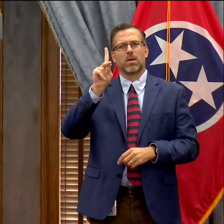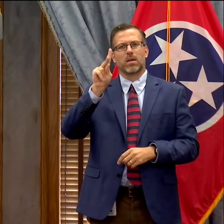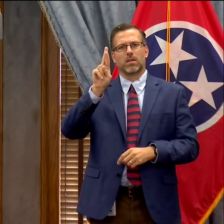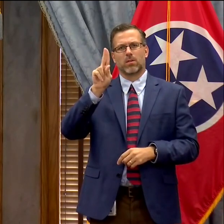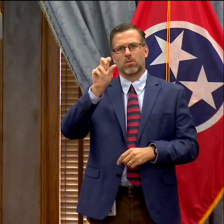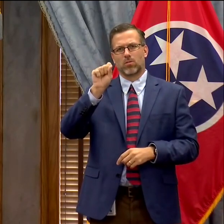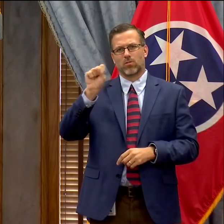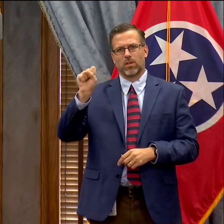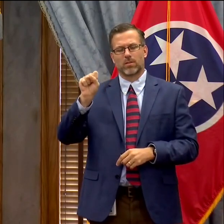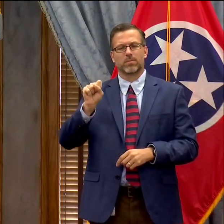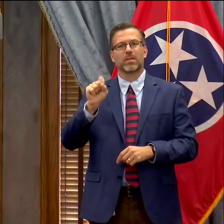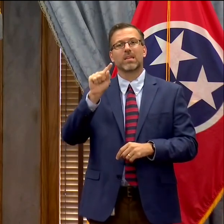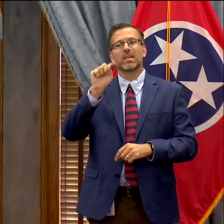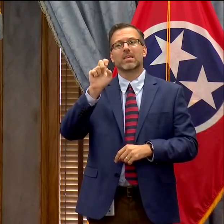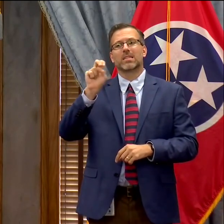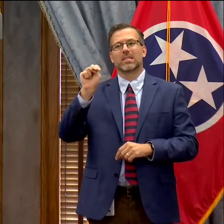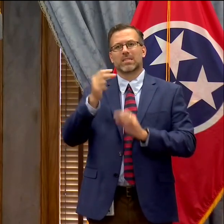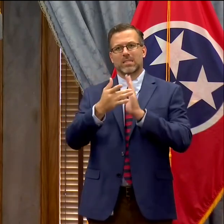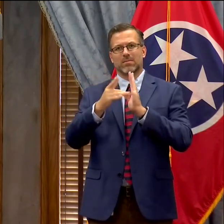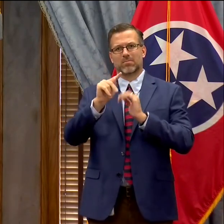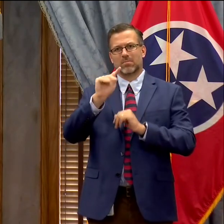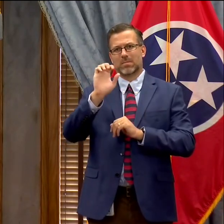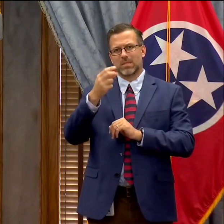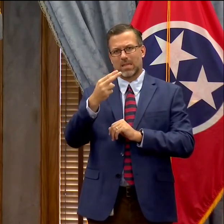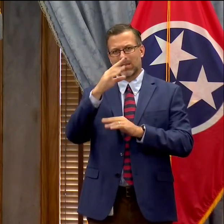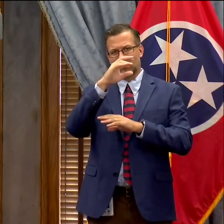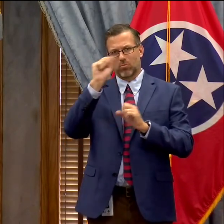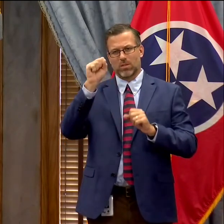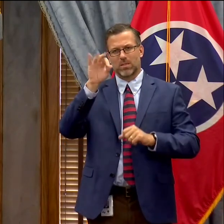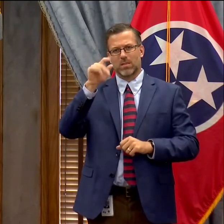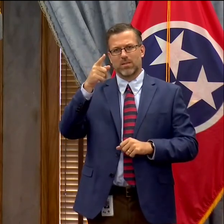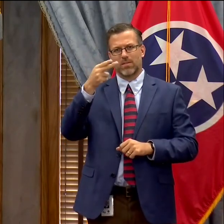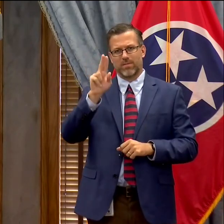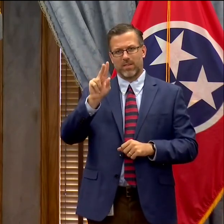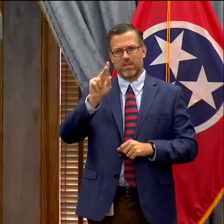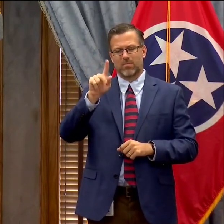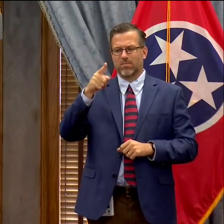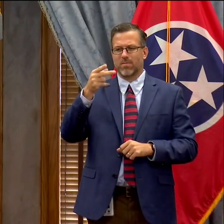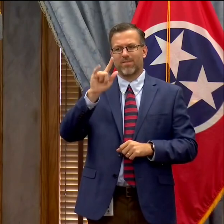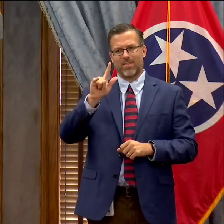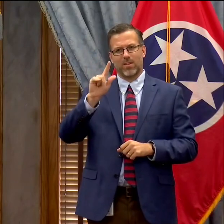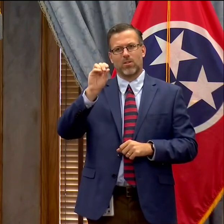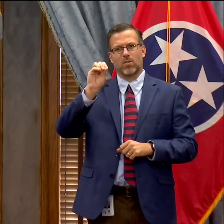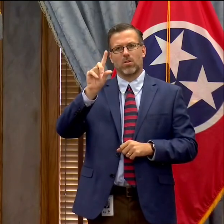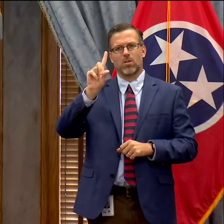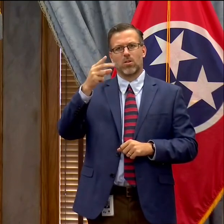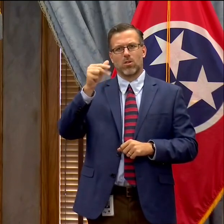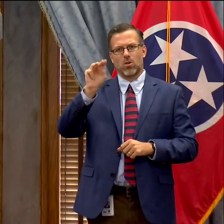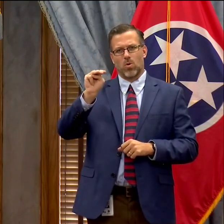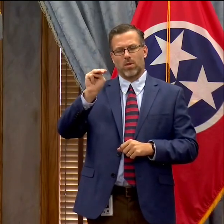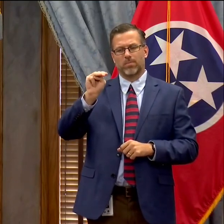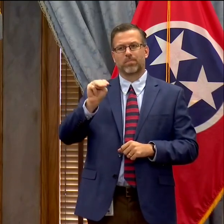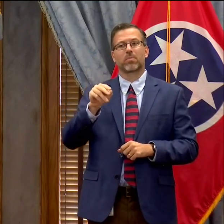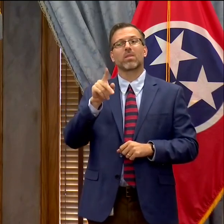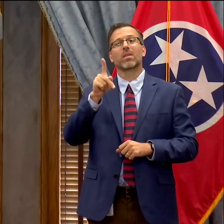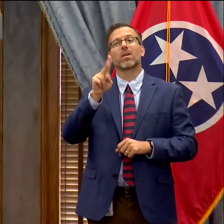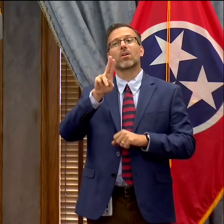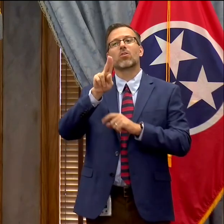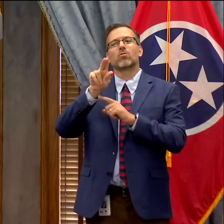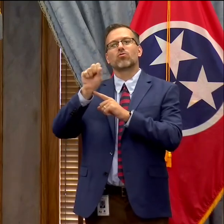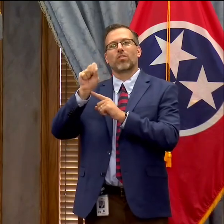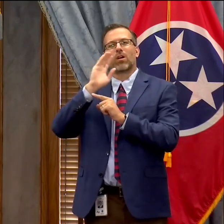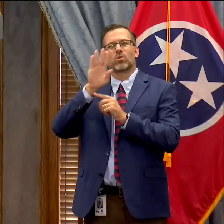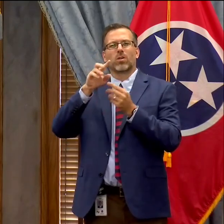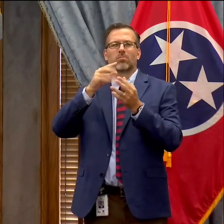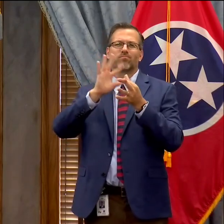Also have Tennessee Tech President Phil Oldham. Director Krause will talk about what colleges and universities across the state